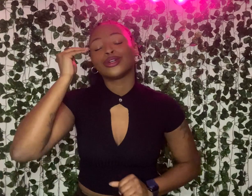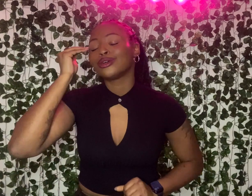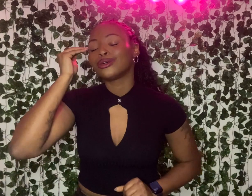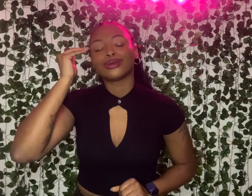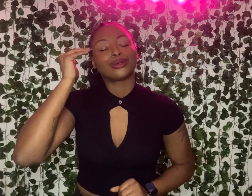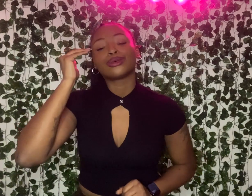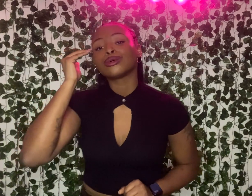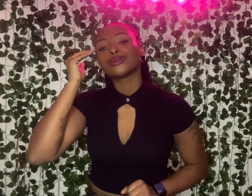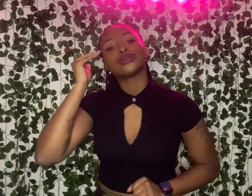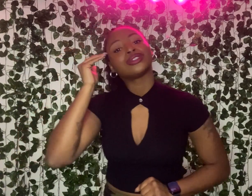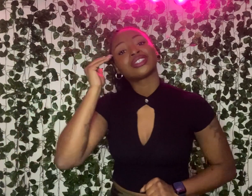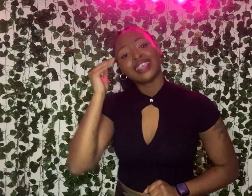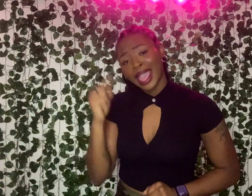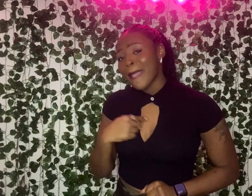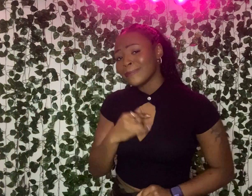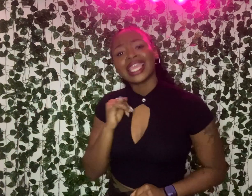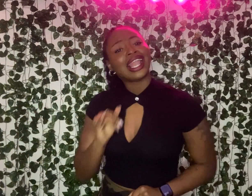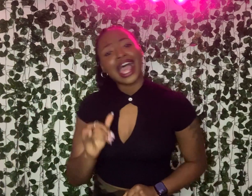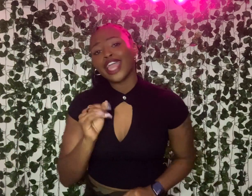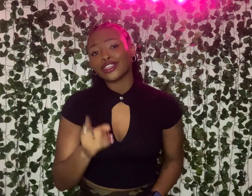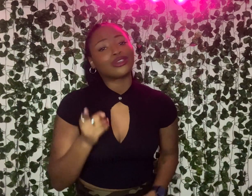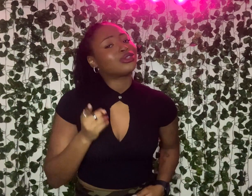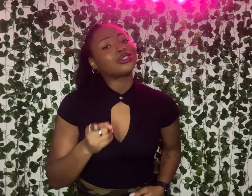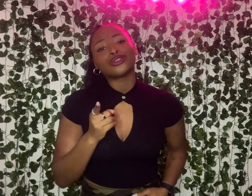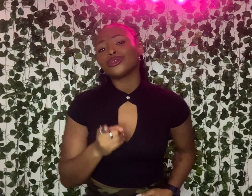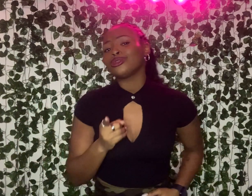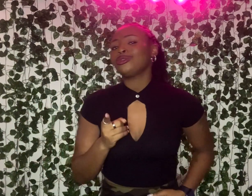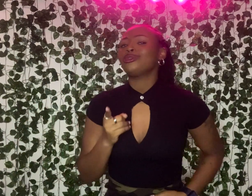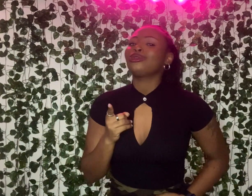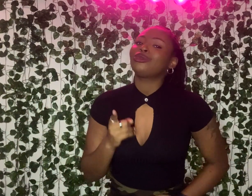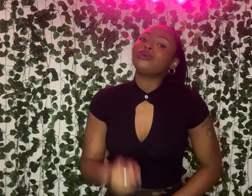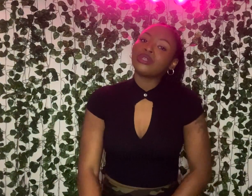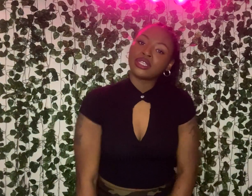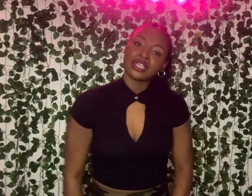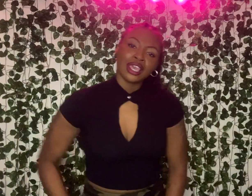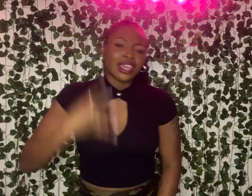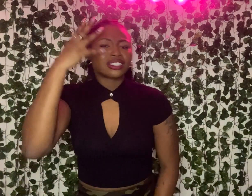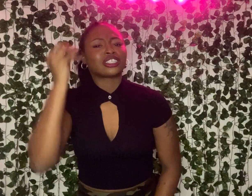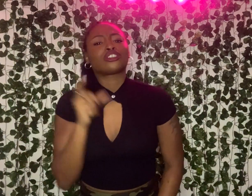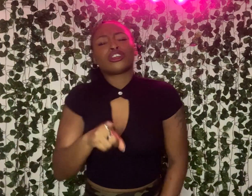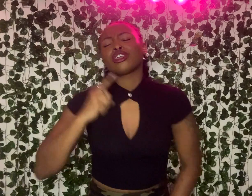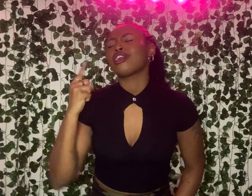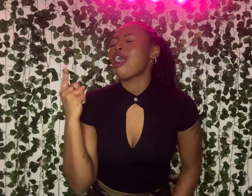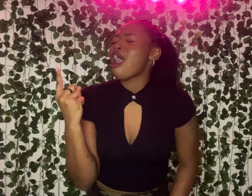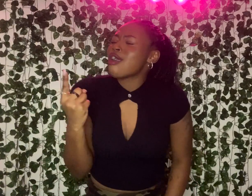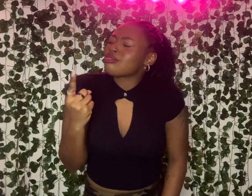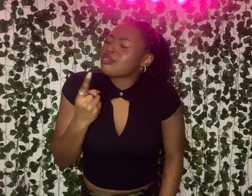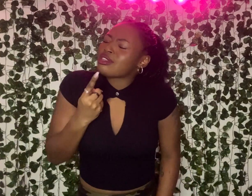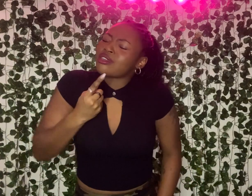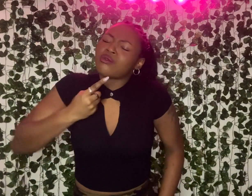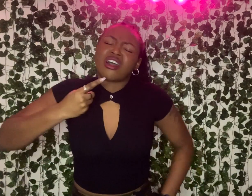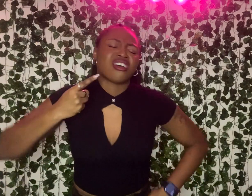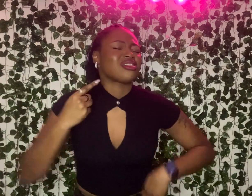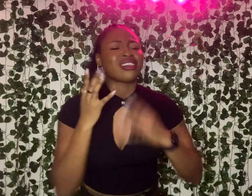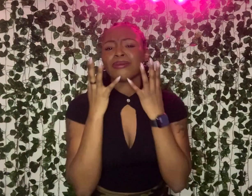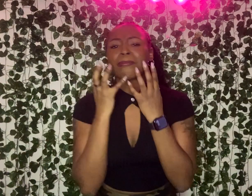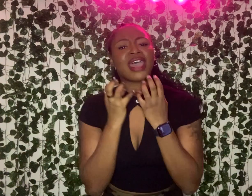knows me like you do. And since you're the only one that